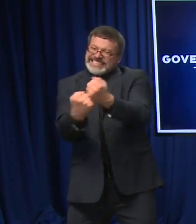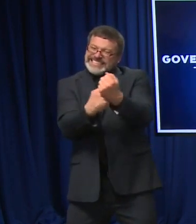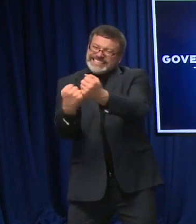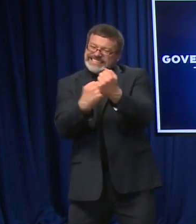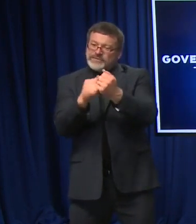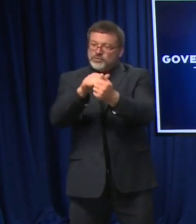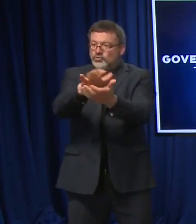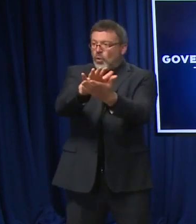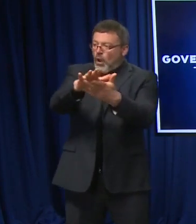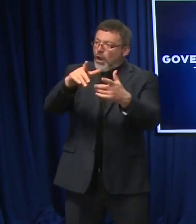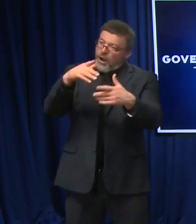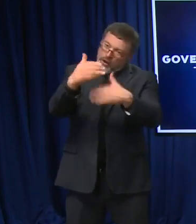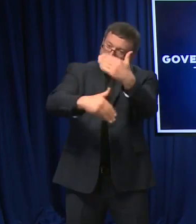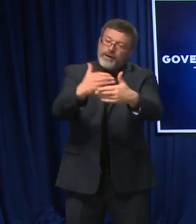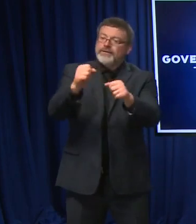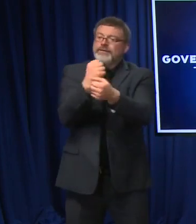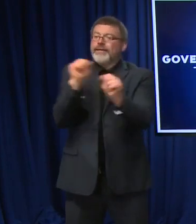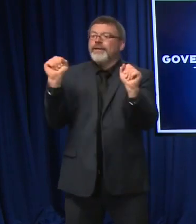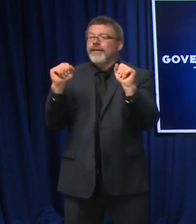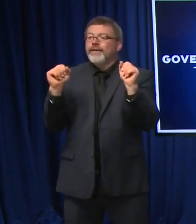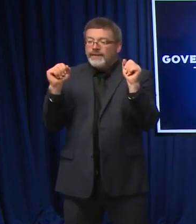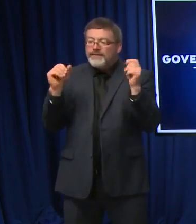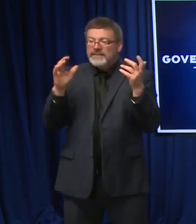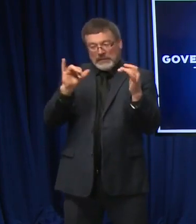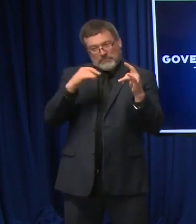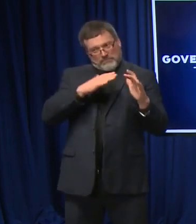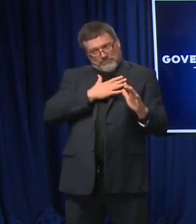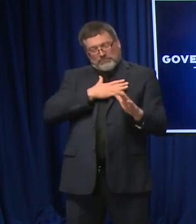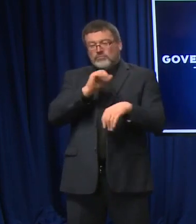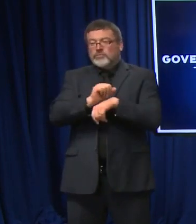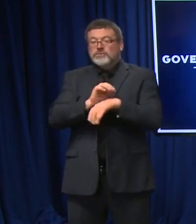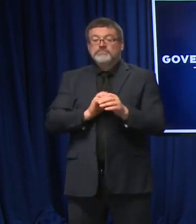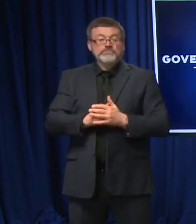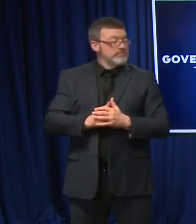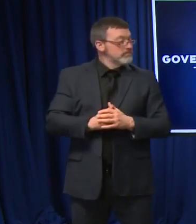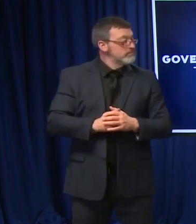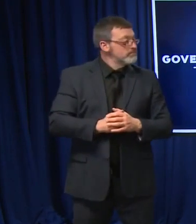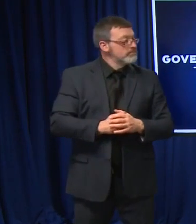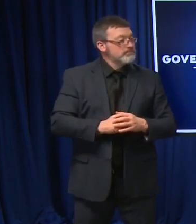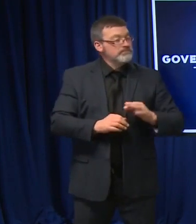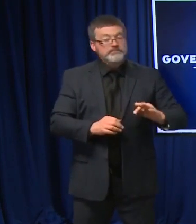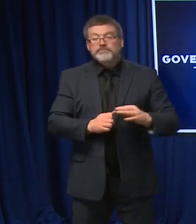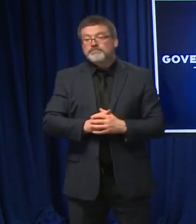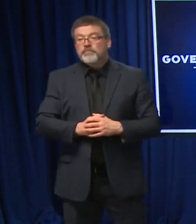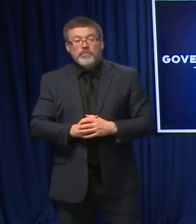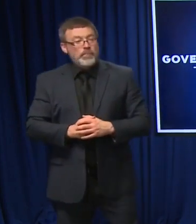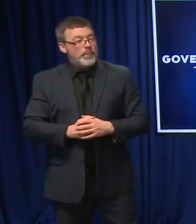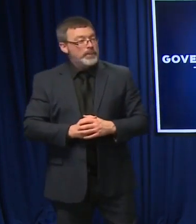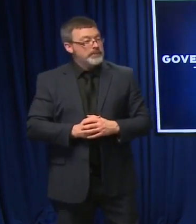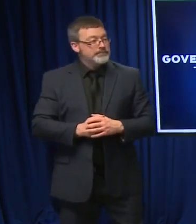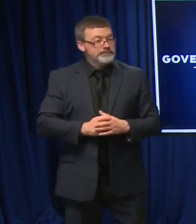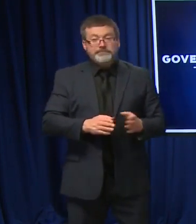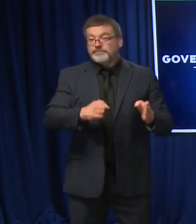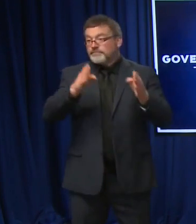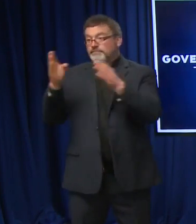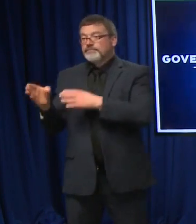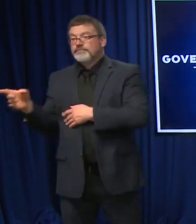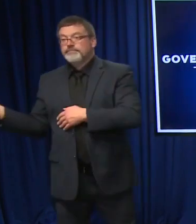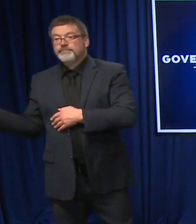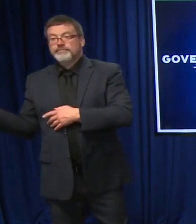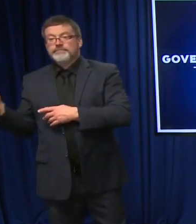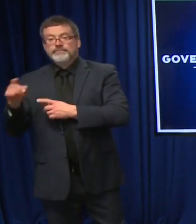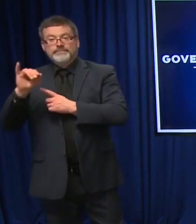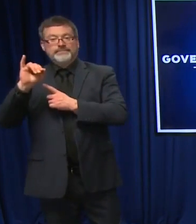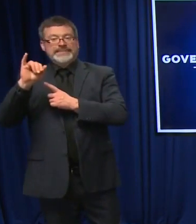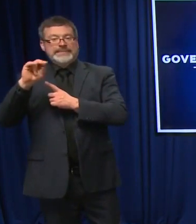I think schools so far have done a very, very good job with it. And, Governor, your next question comes from Nancy West with In-Depth New Hampshire.